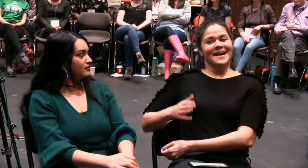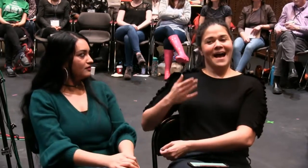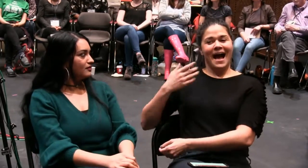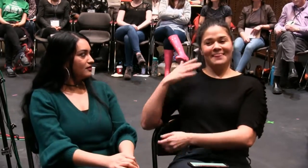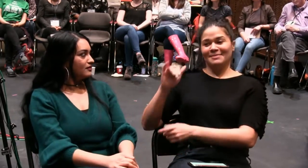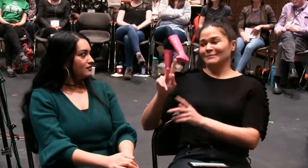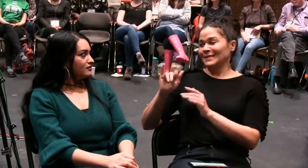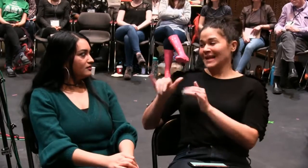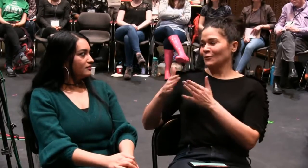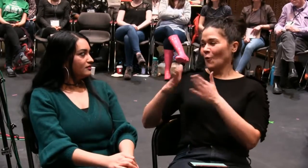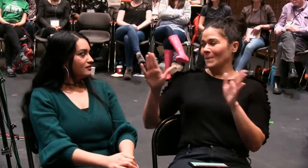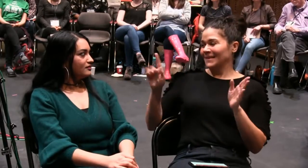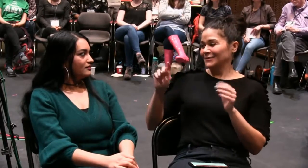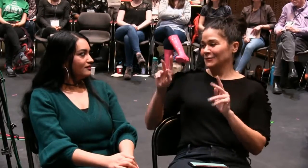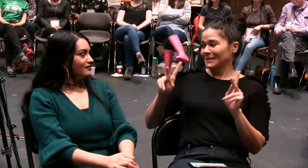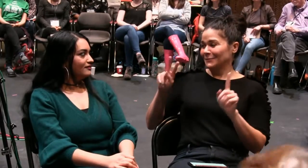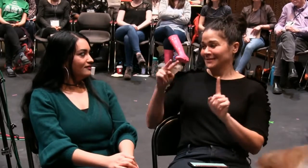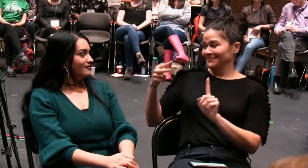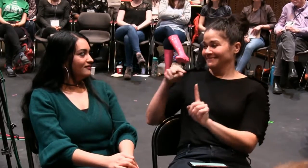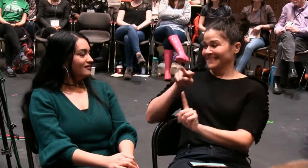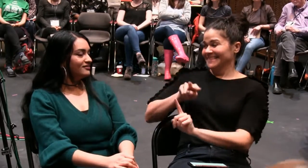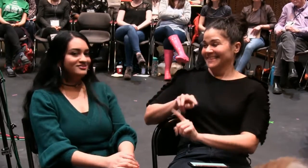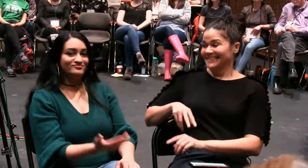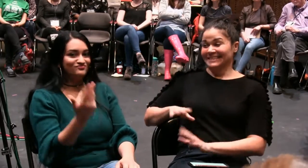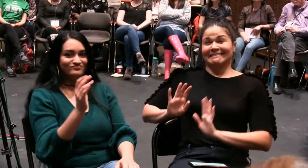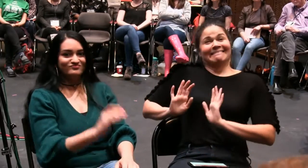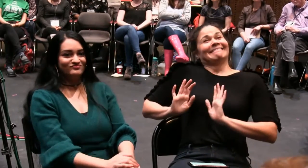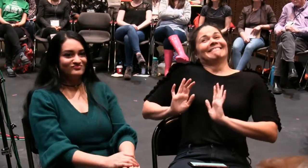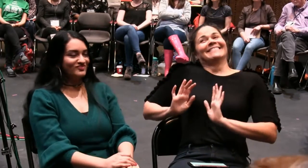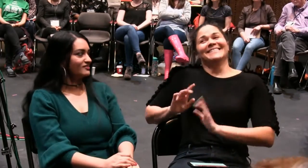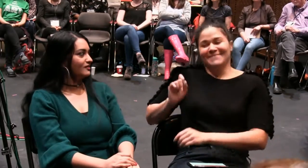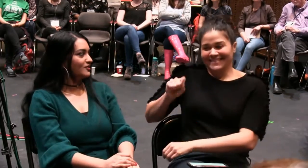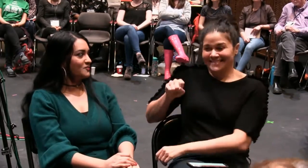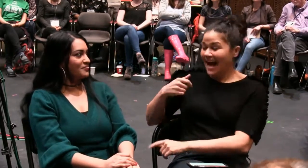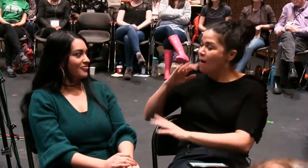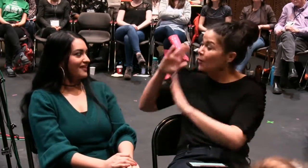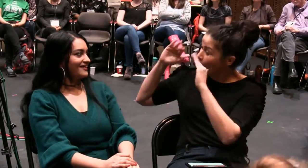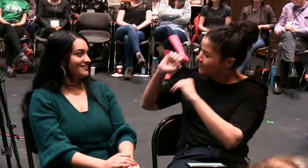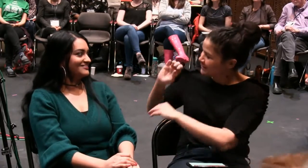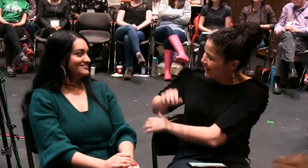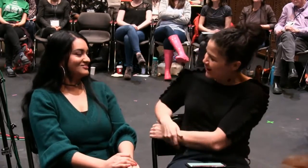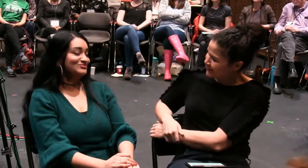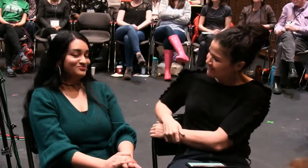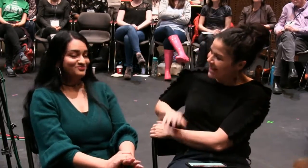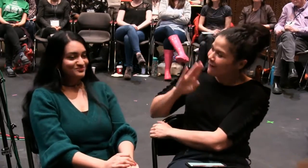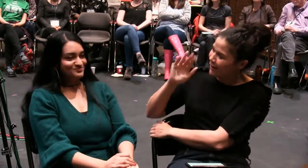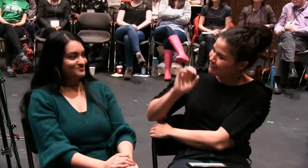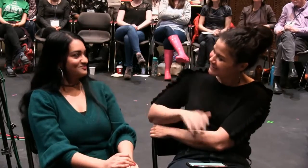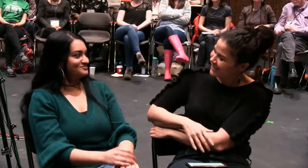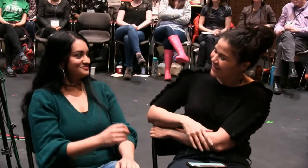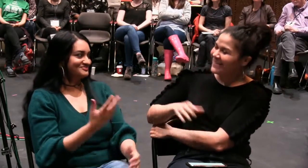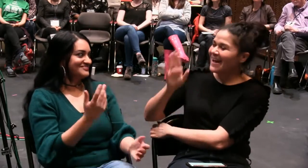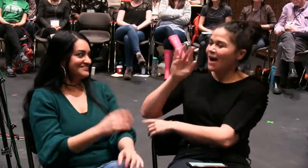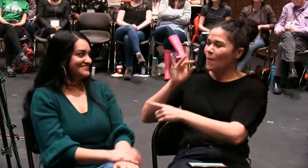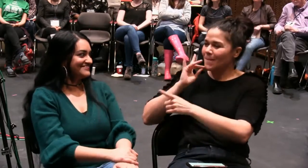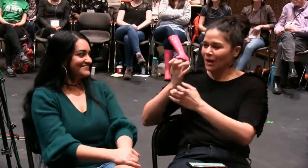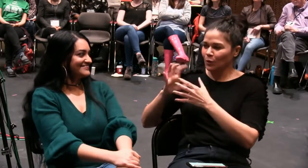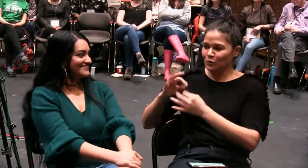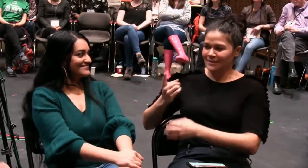disabled artists having more opportunities. it's part of that effort. And some people see government support as a good